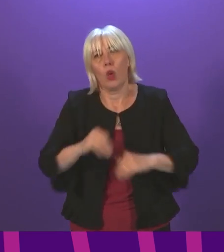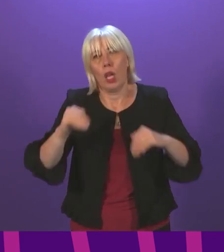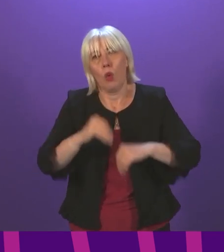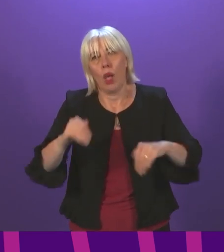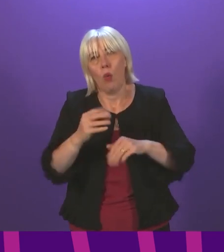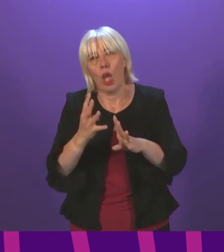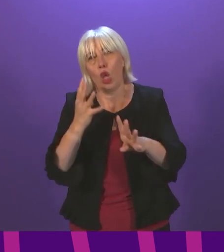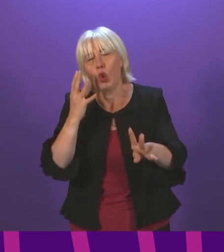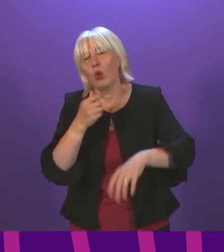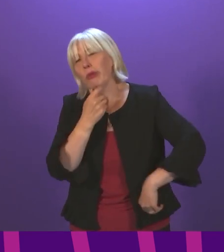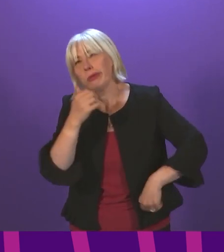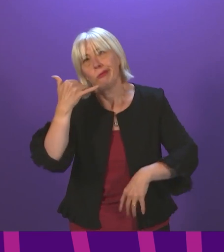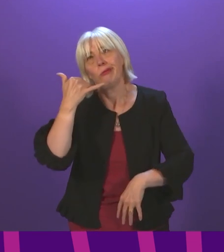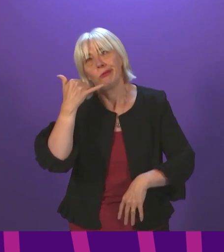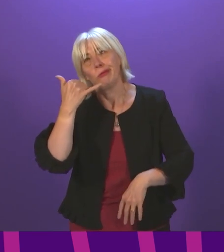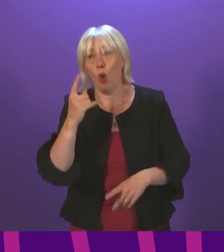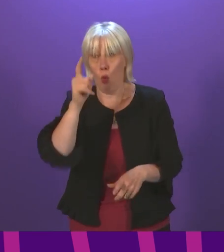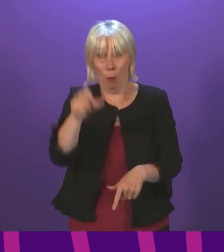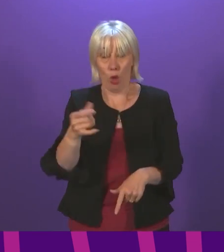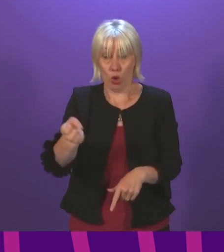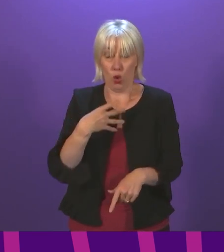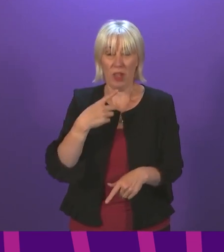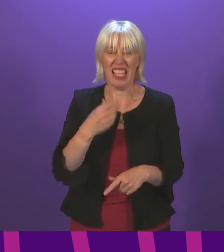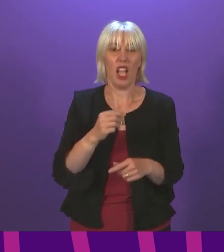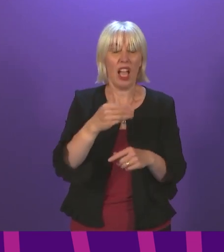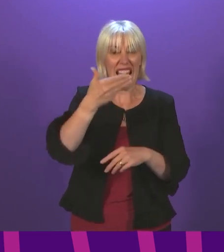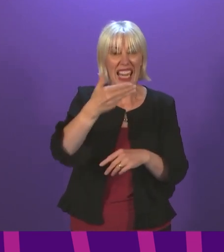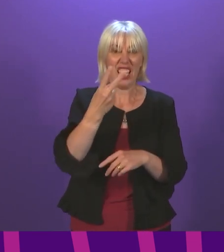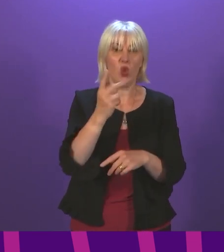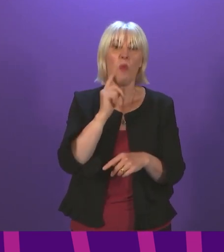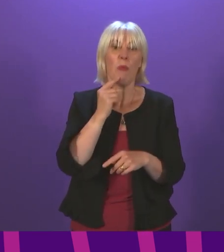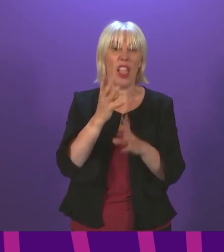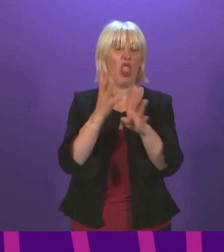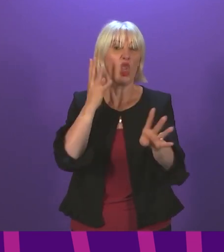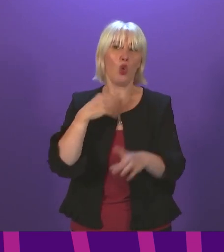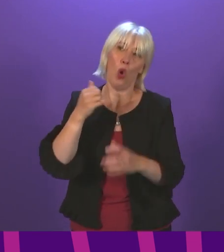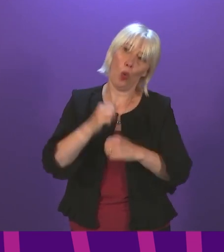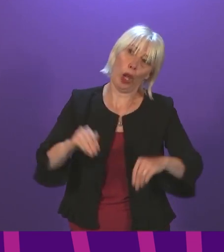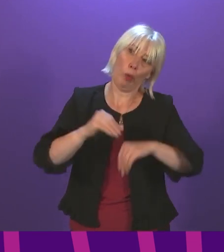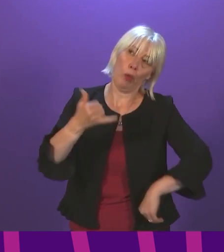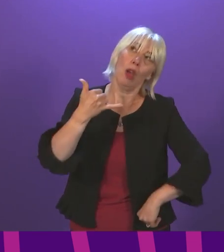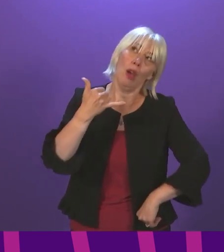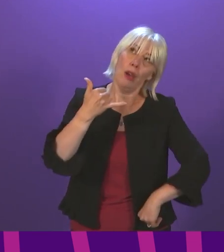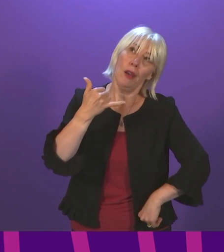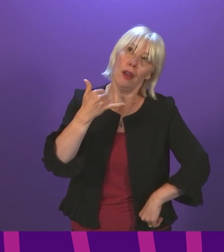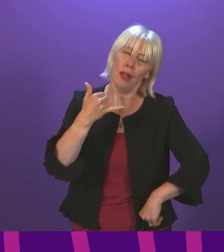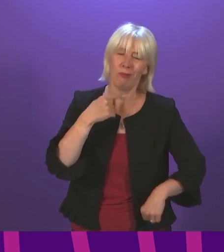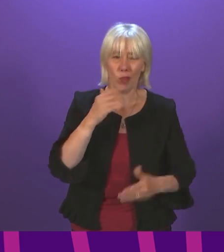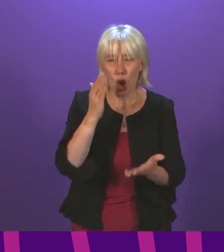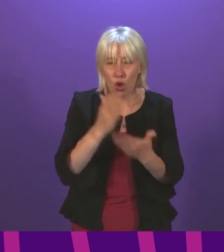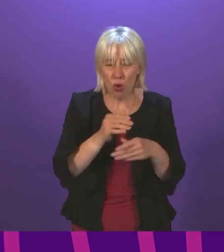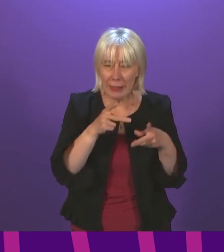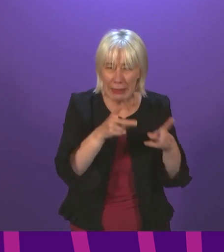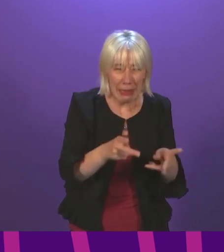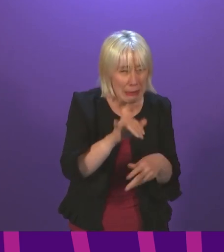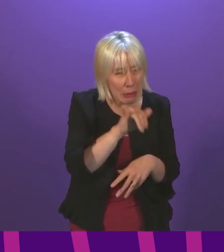constituent reported she'd waited in a queue of 92 people. So, is the First Minister aware of the extent of this problem? Does she trust the system?